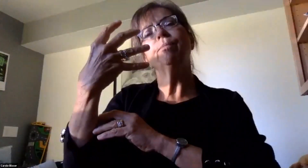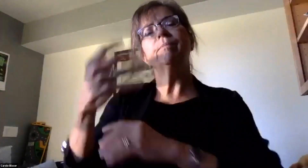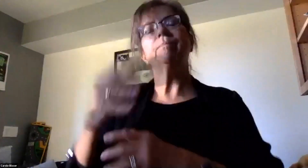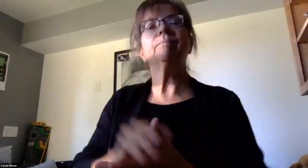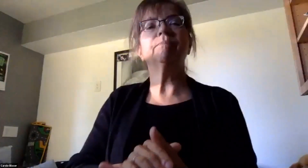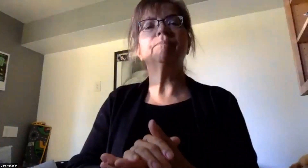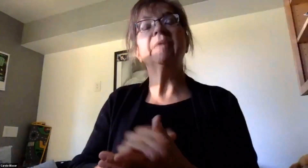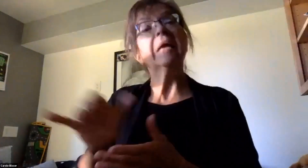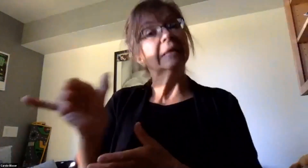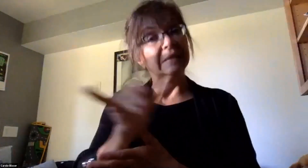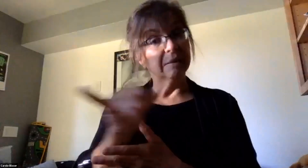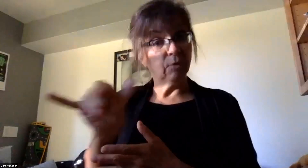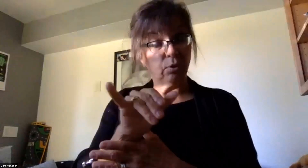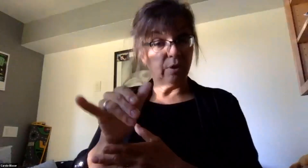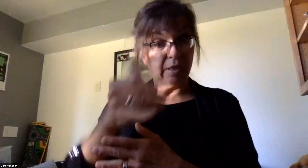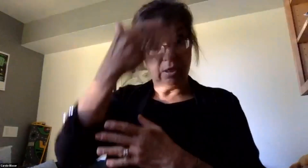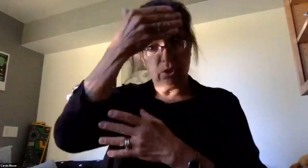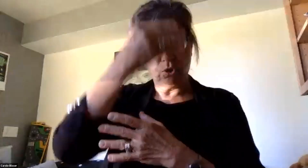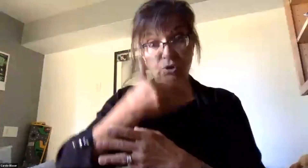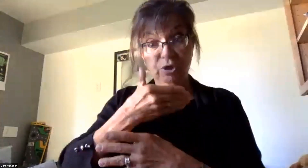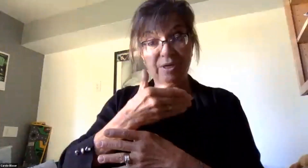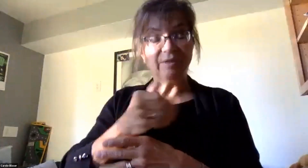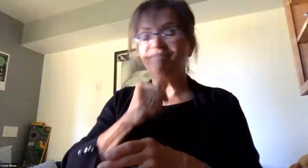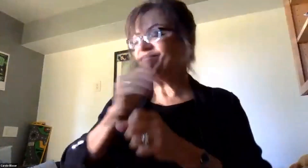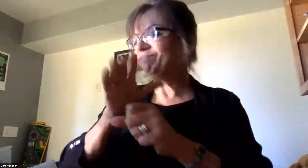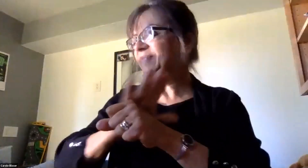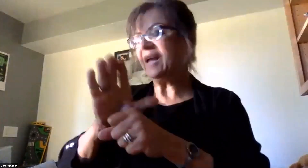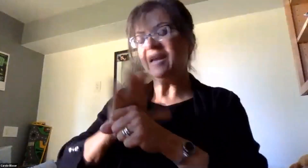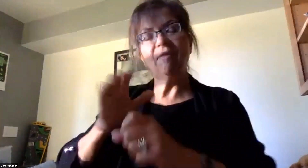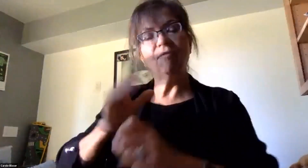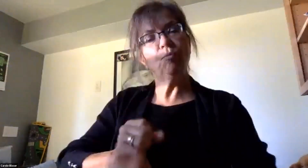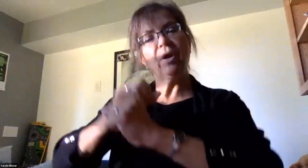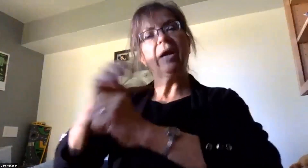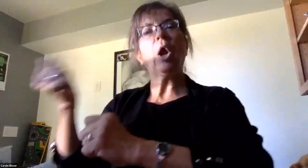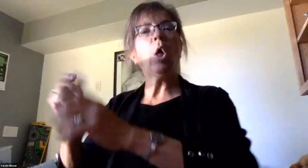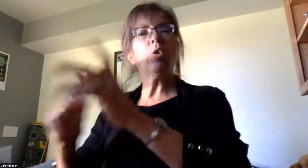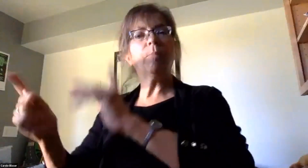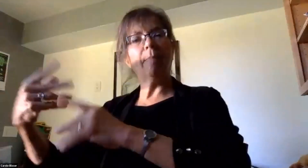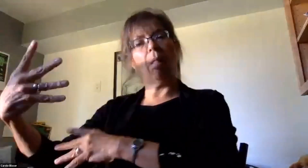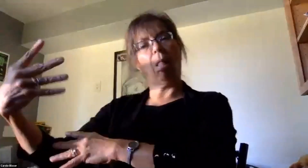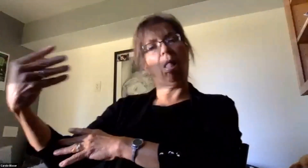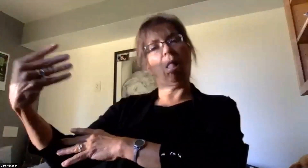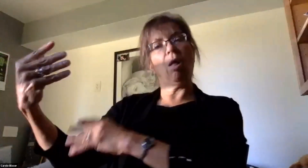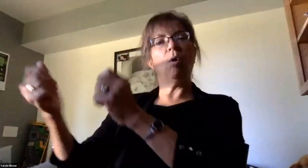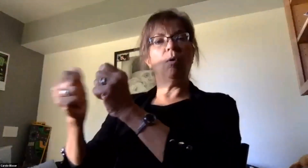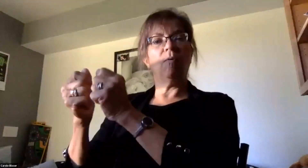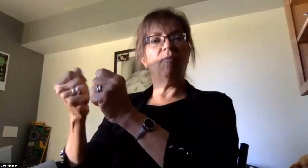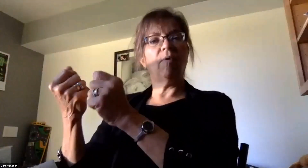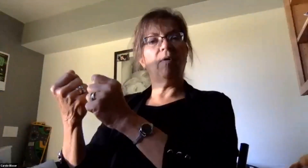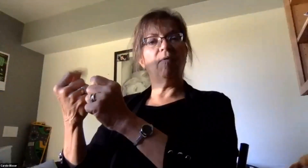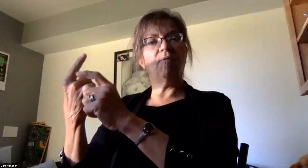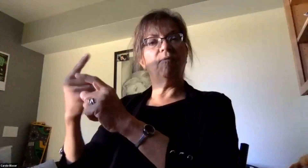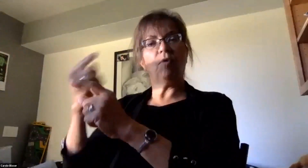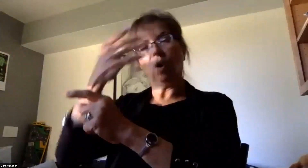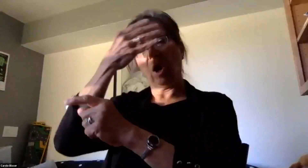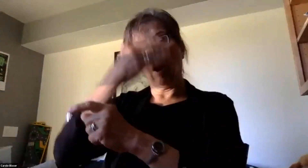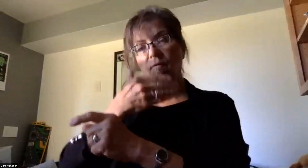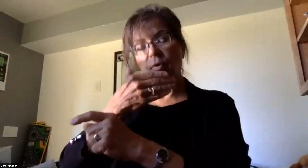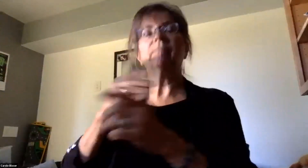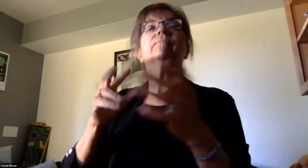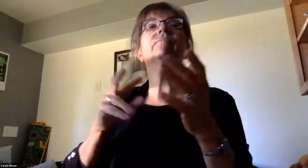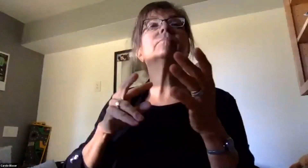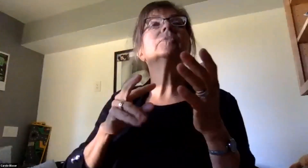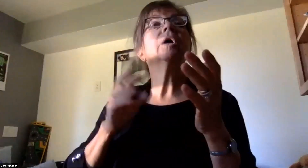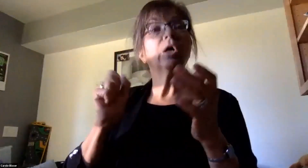Similarly, a face shield is considered insufficient to protect others without a suitable face covering. That being said, face